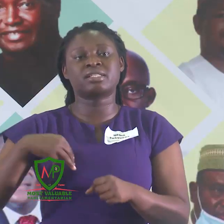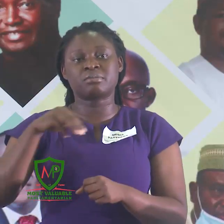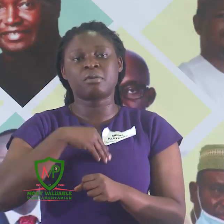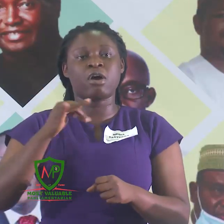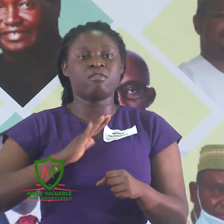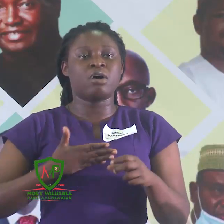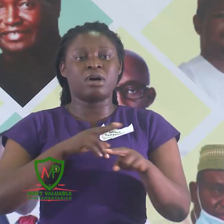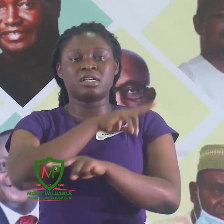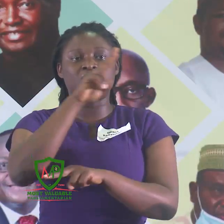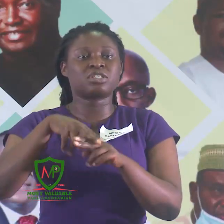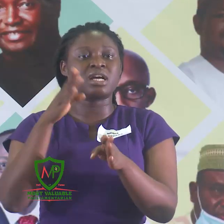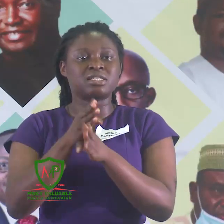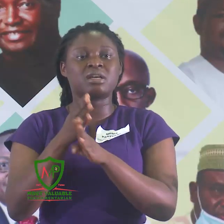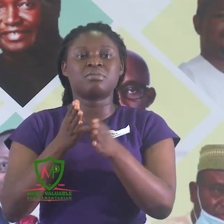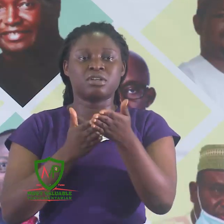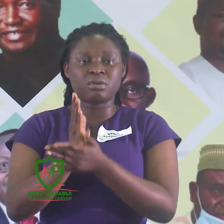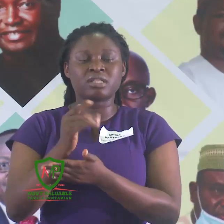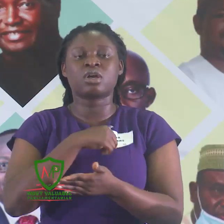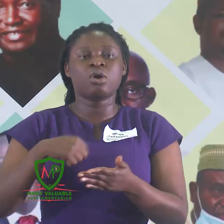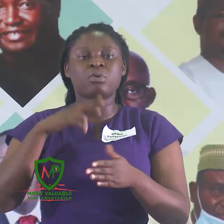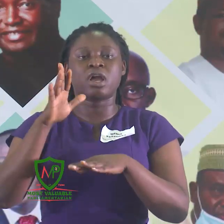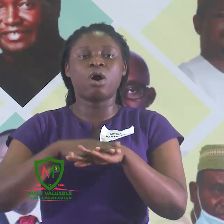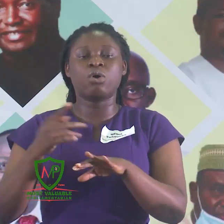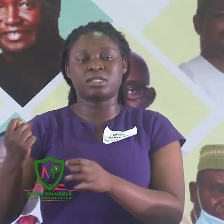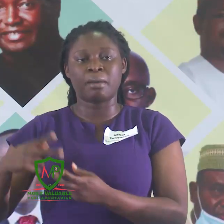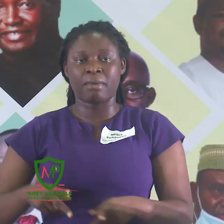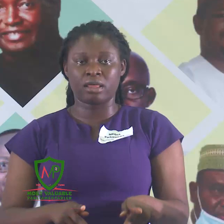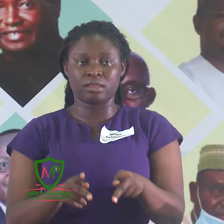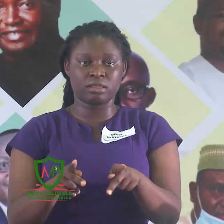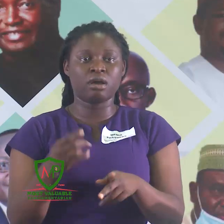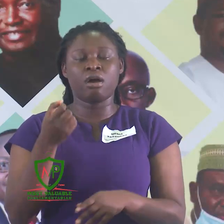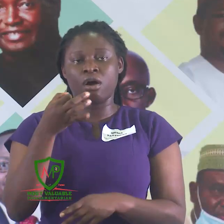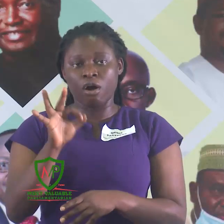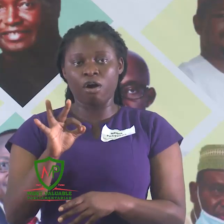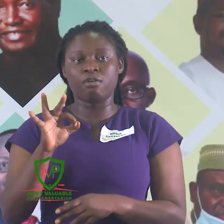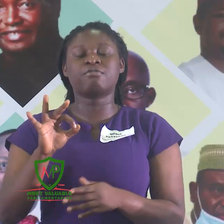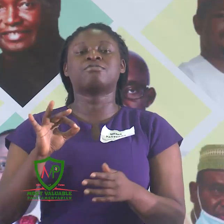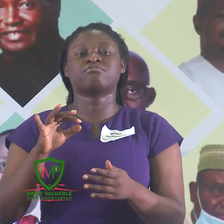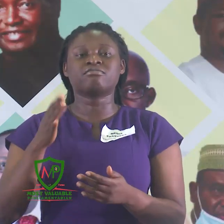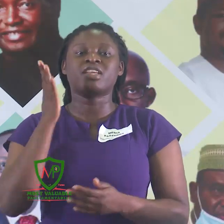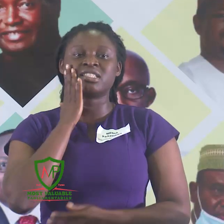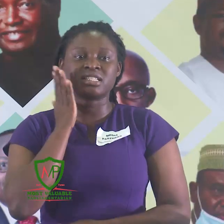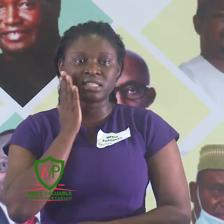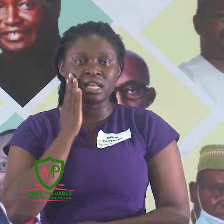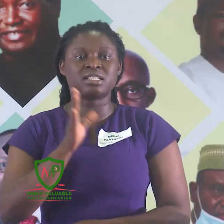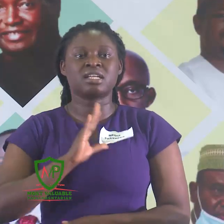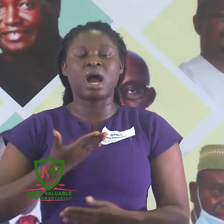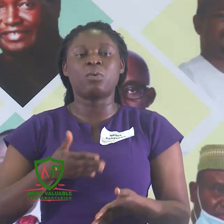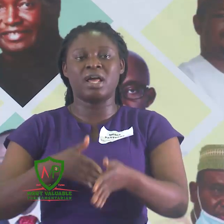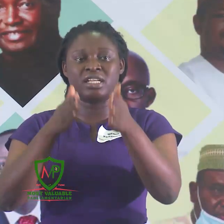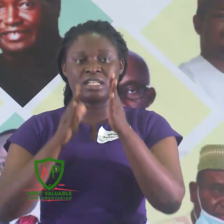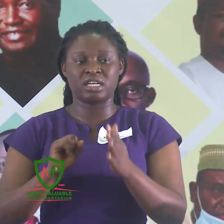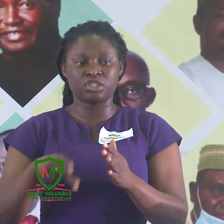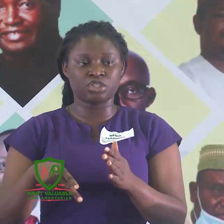National Assembly right, we are on the path of sanitizing our leadership,